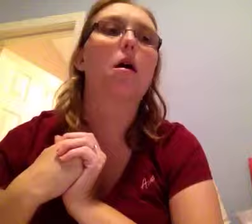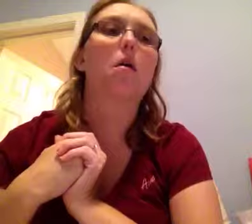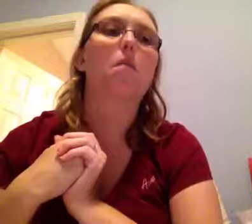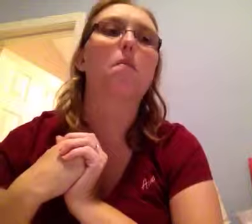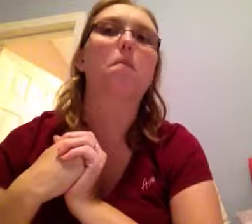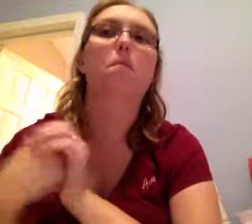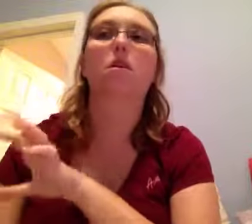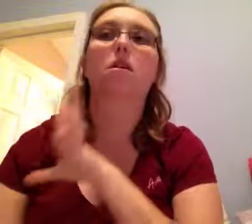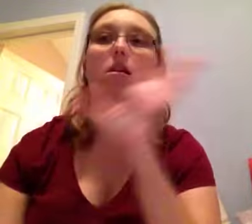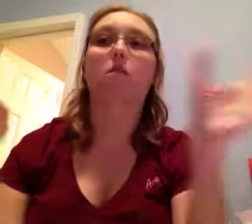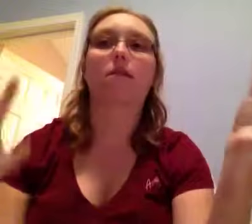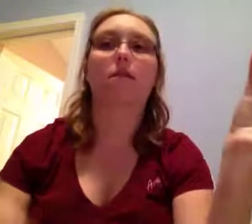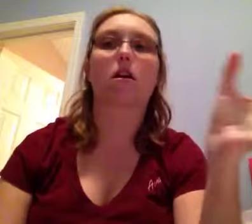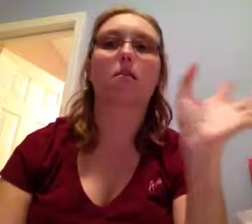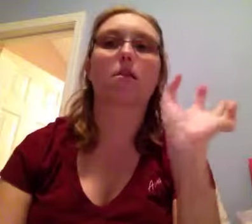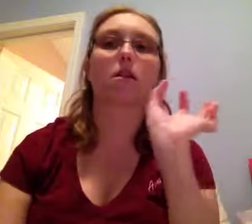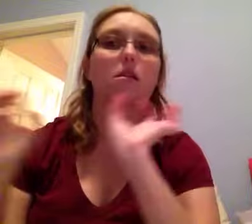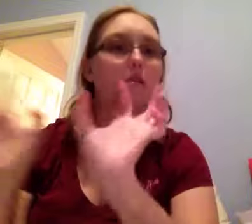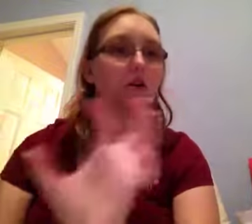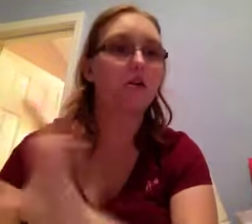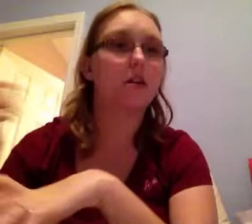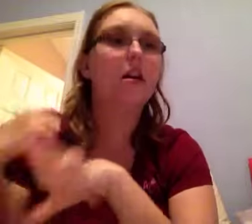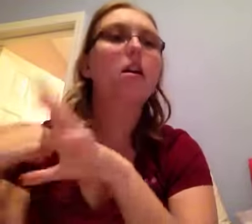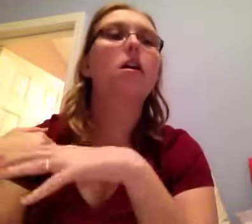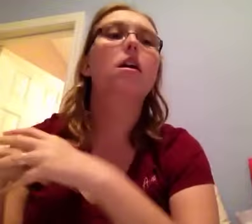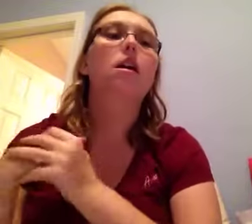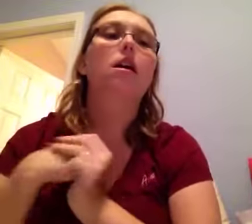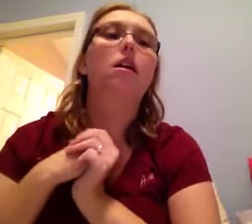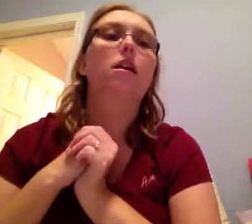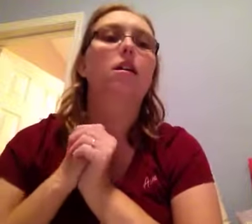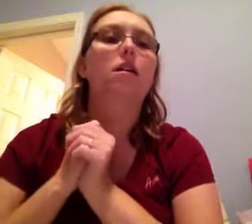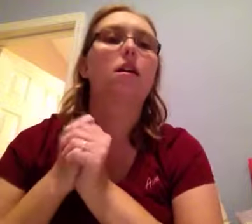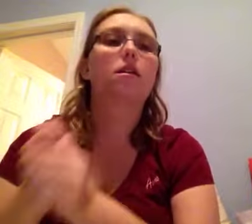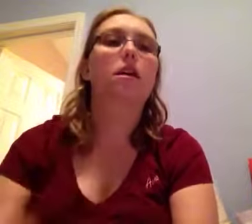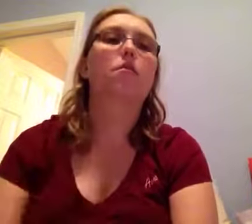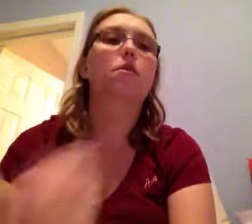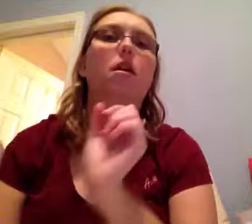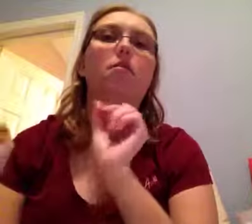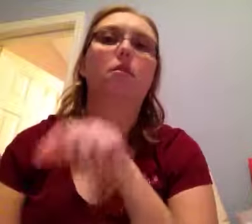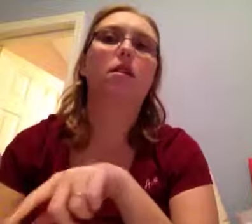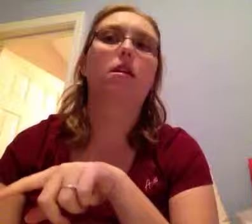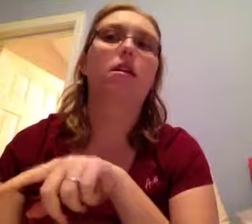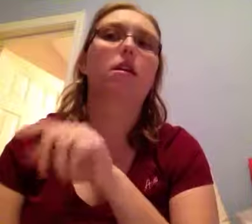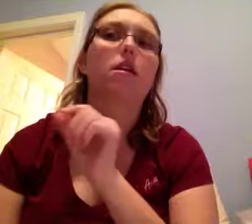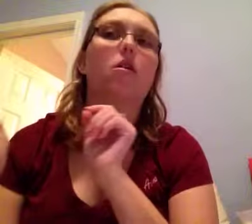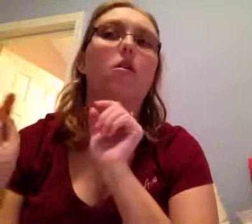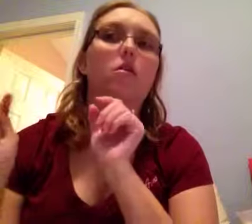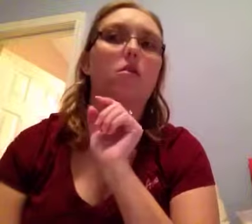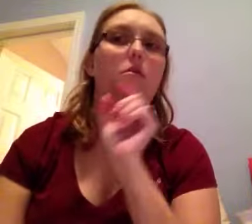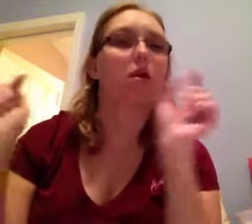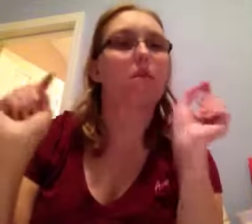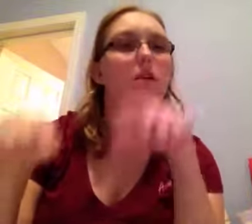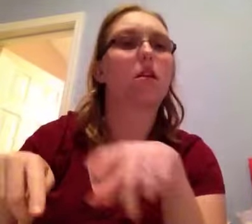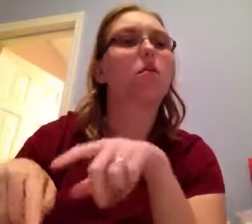which I don't have the copy because I borrowed it, and that one I rated it also on my channel